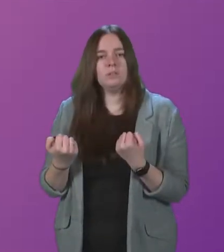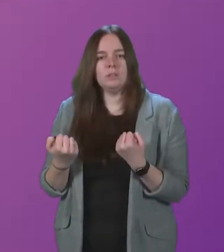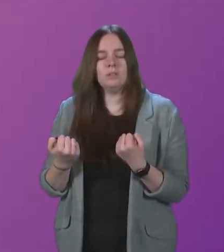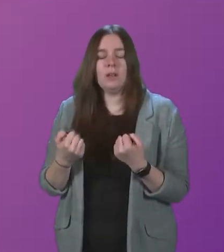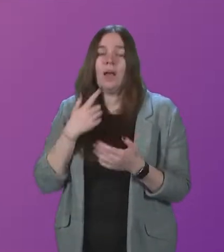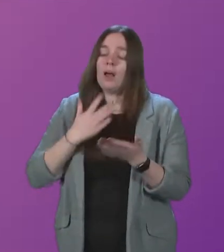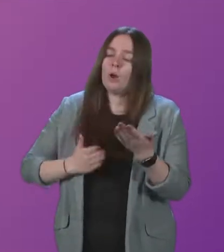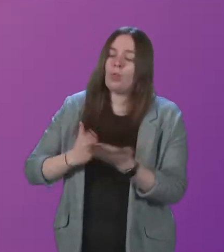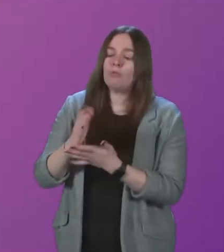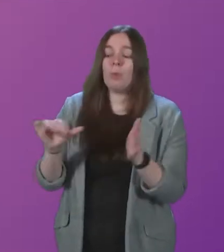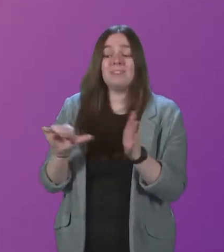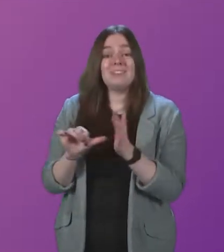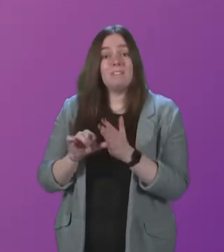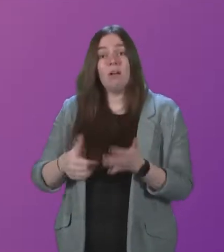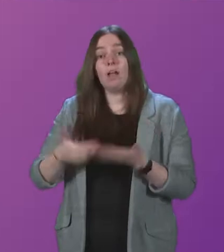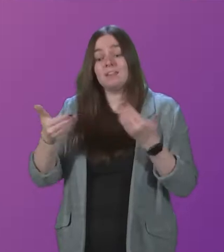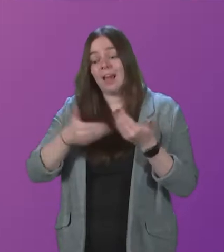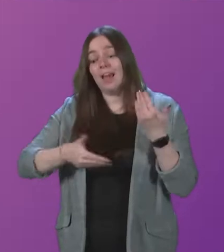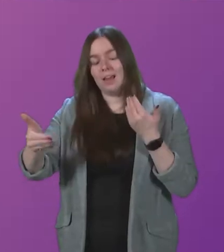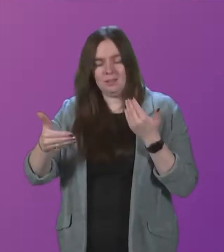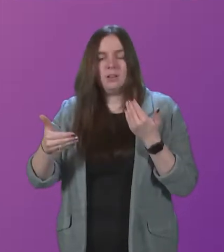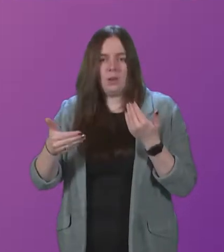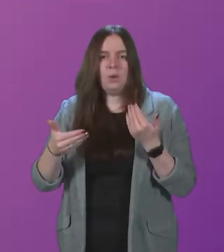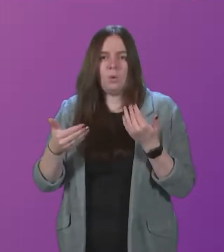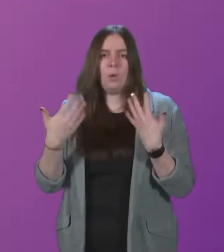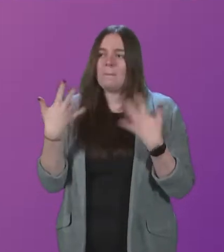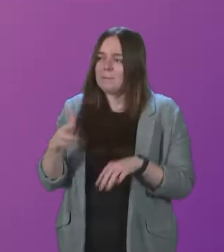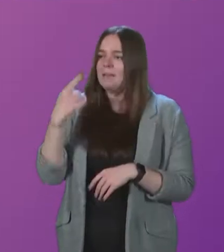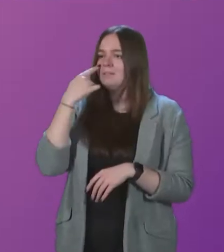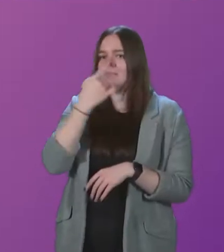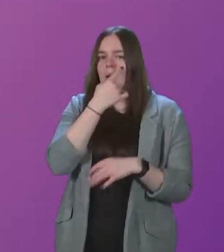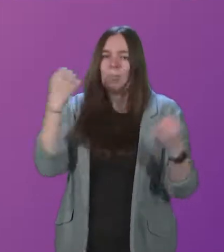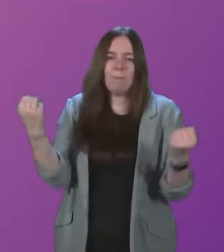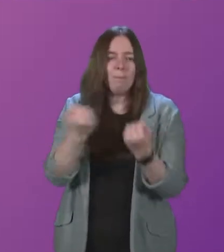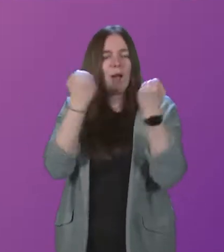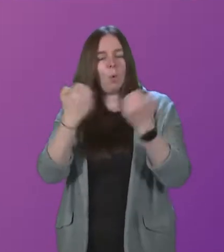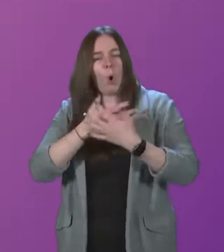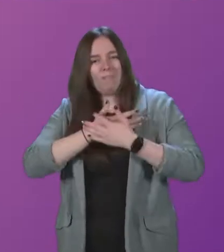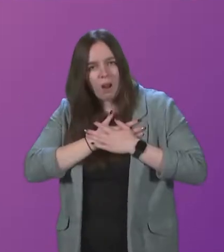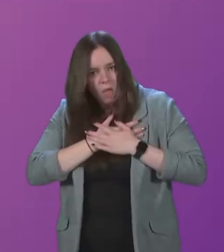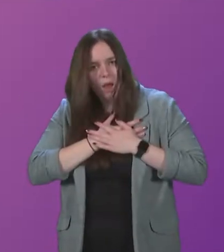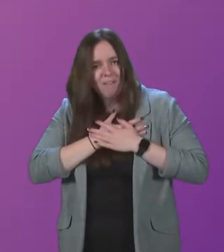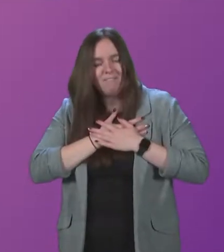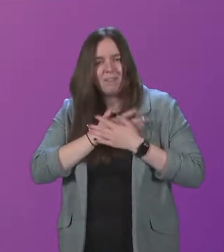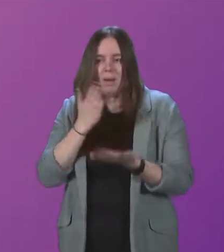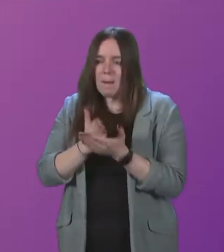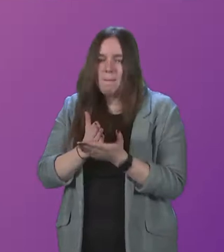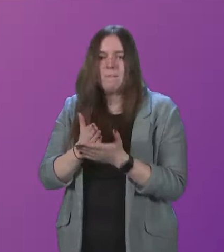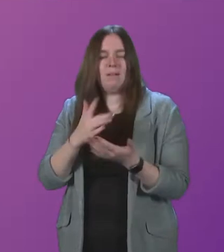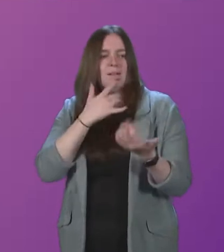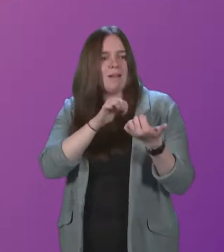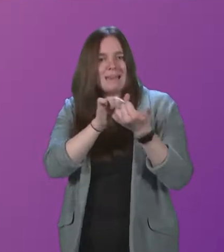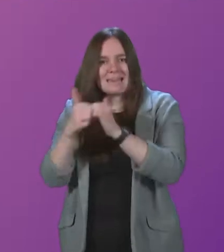Throughout these difficult days, we have witnessed the power of love in action. As neighbours